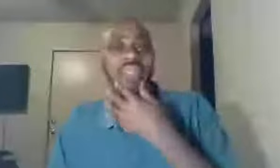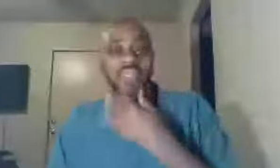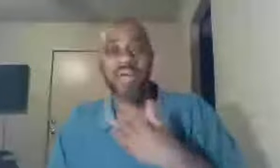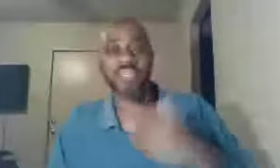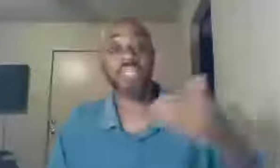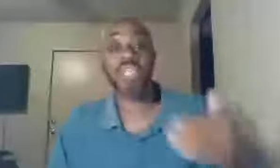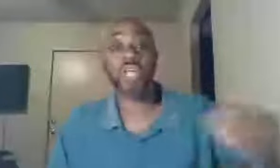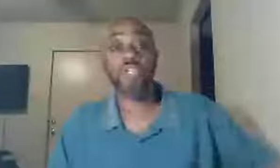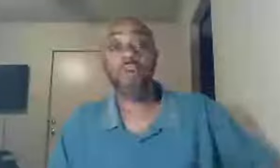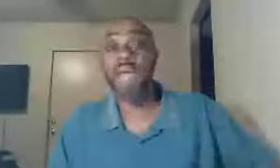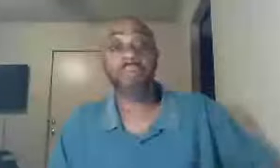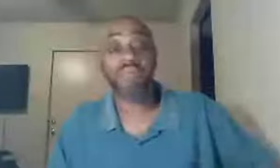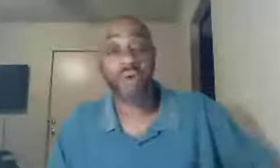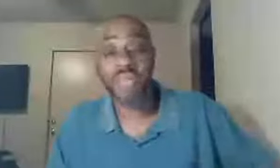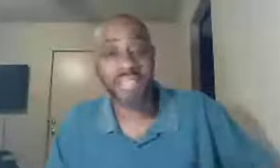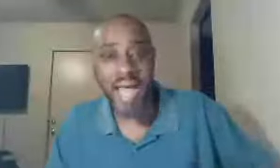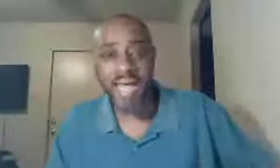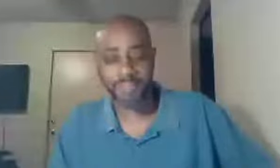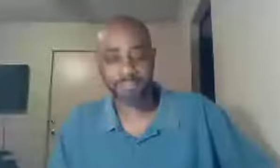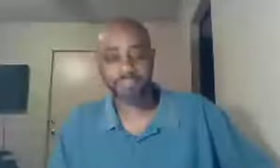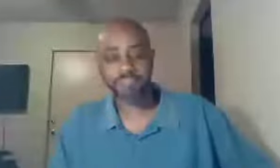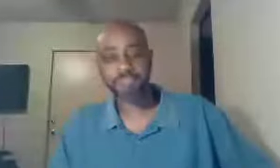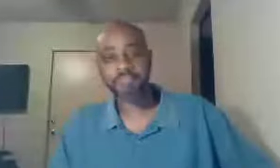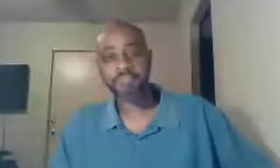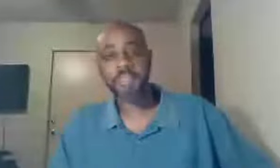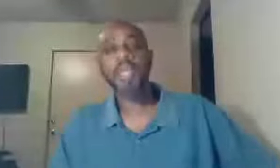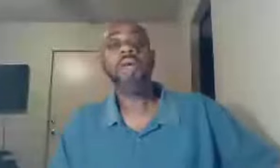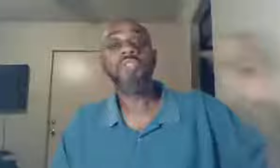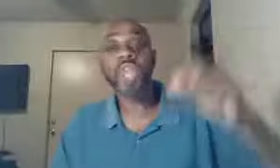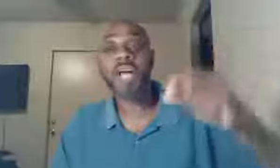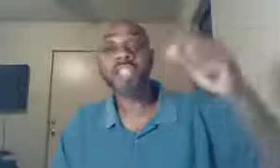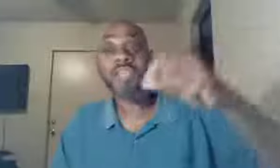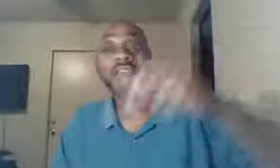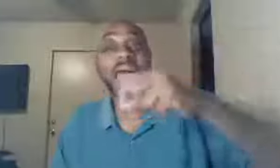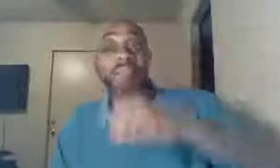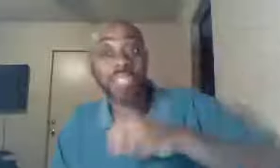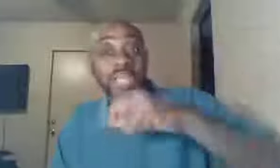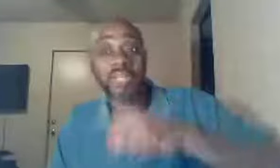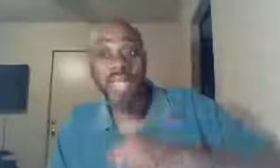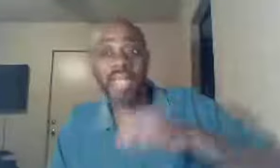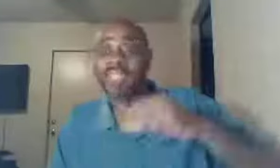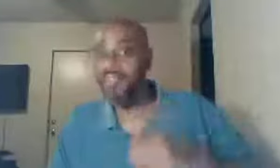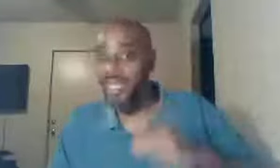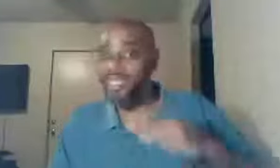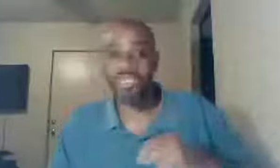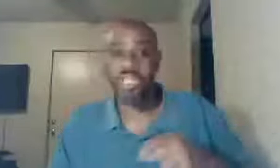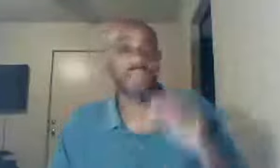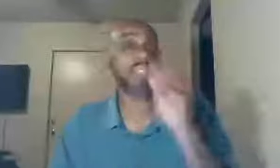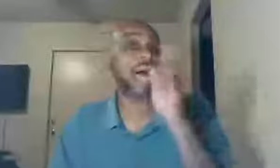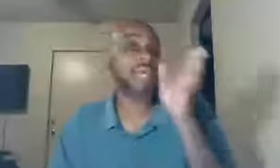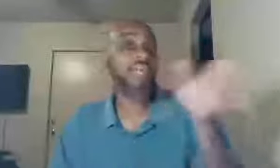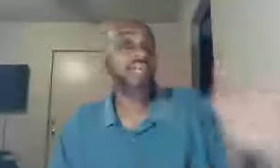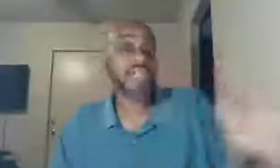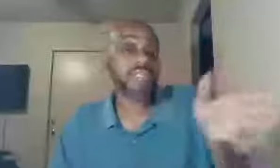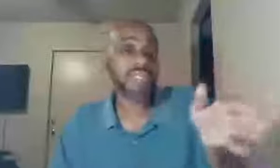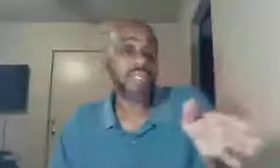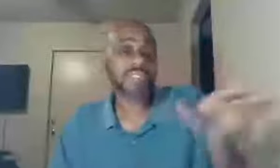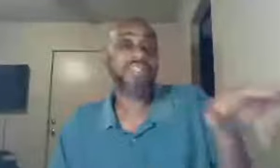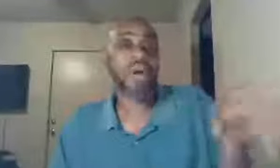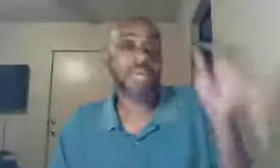tells us, judge no man before their time, judge in that particular case, ladies and gentlemen, not, don't